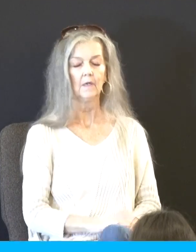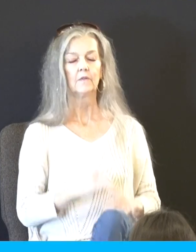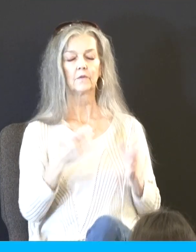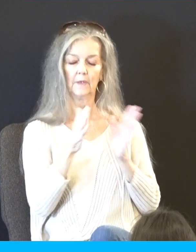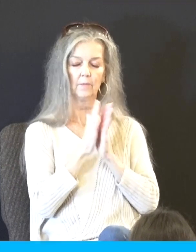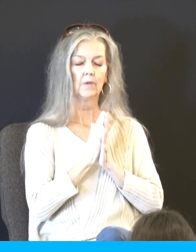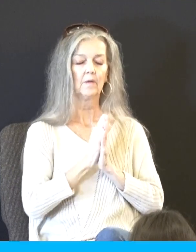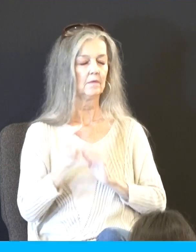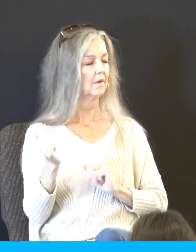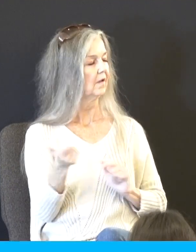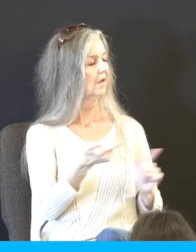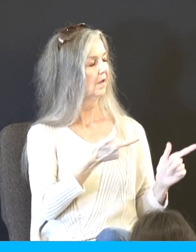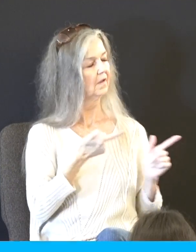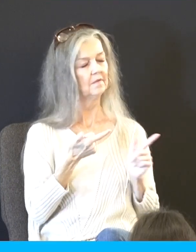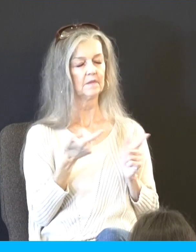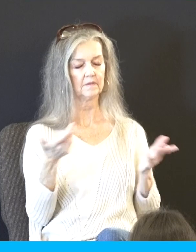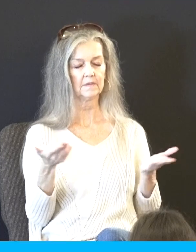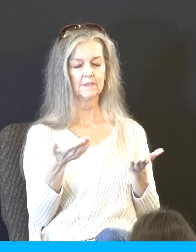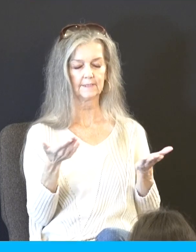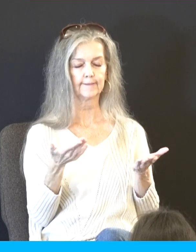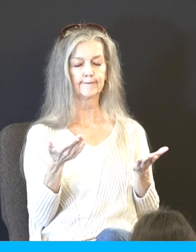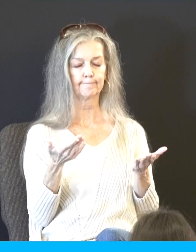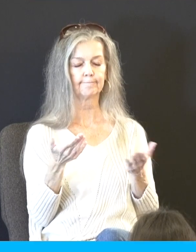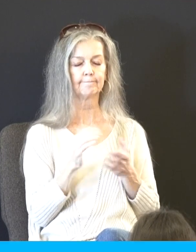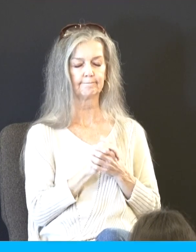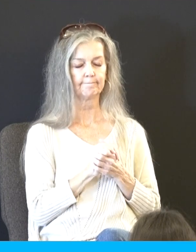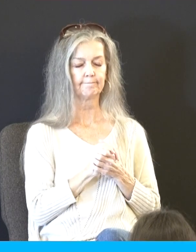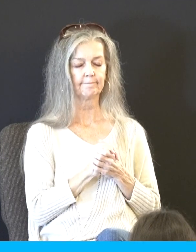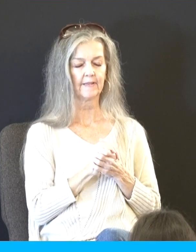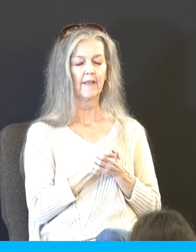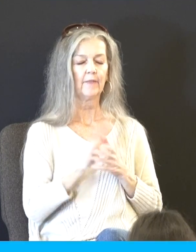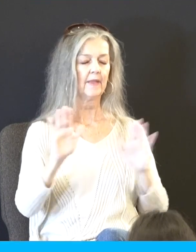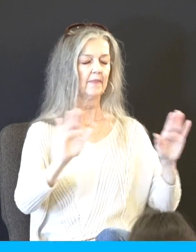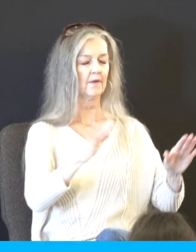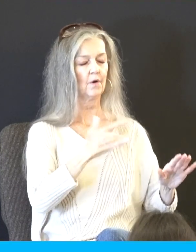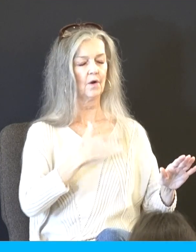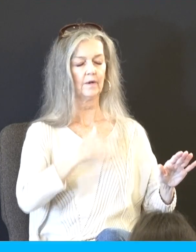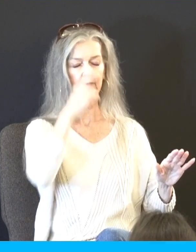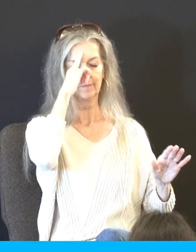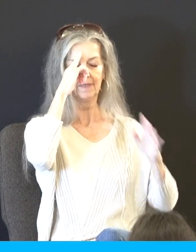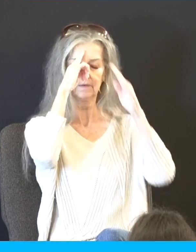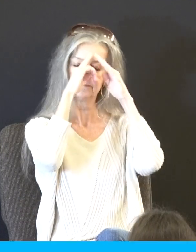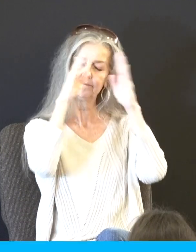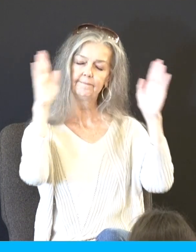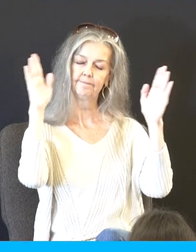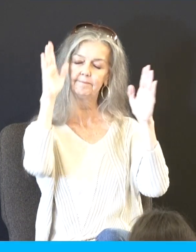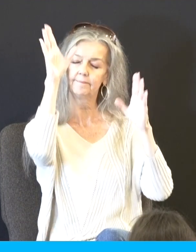we are nicely packed together with heat, that yet somehow their hearts and their minds are able to be open to your word, to your presence.